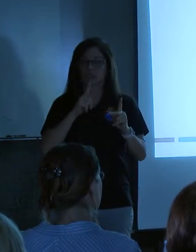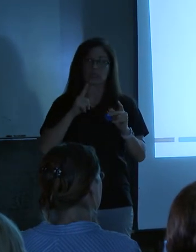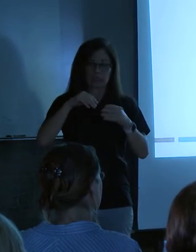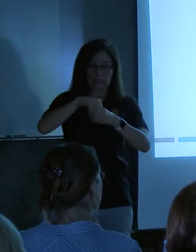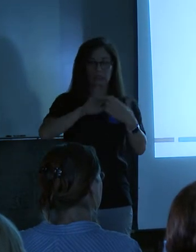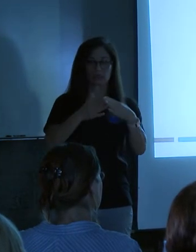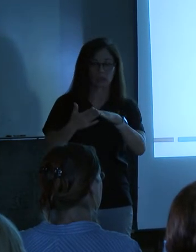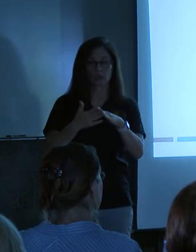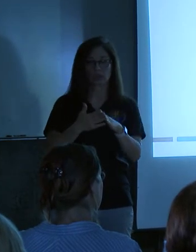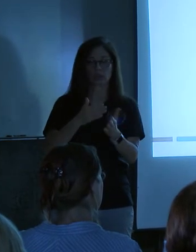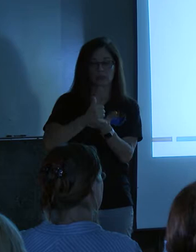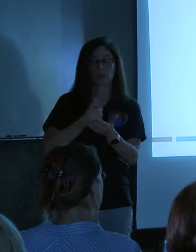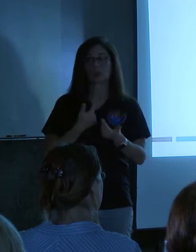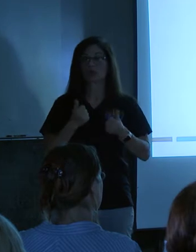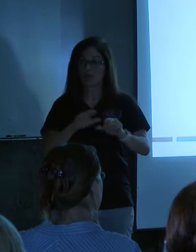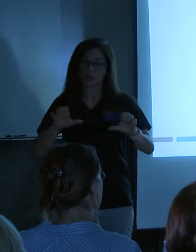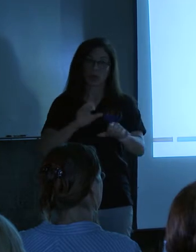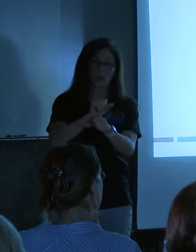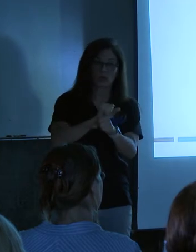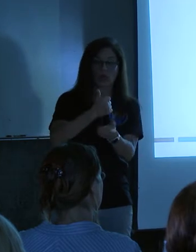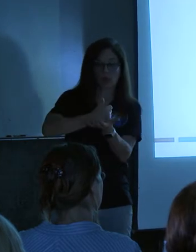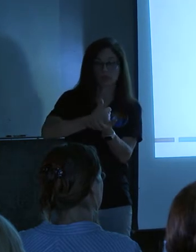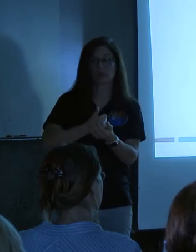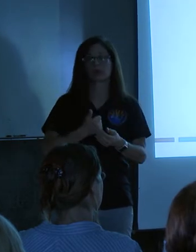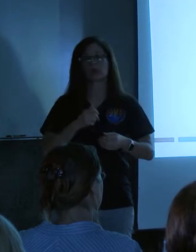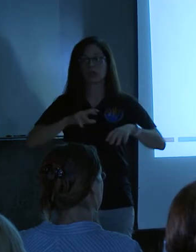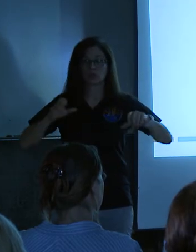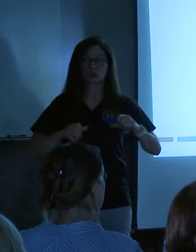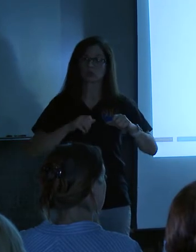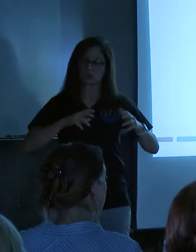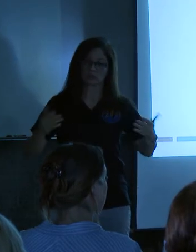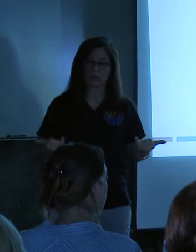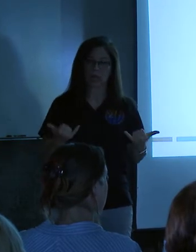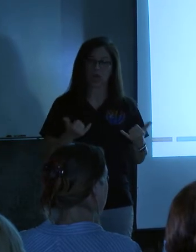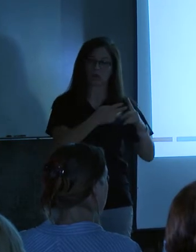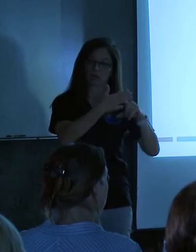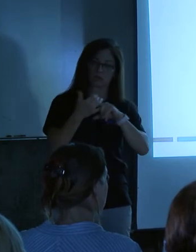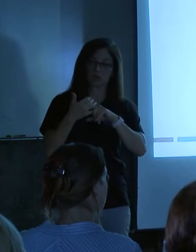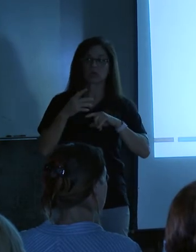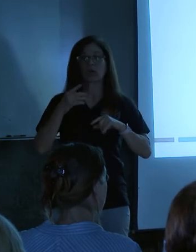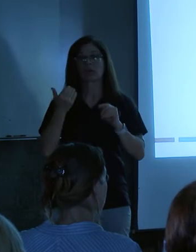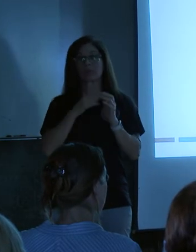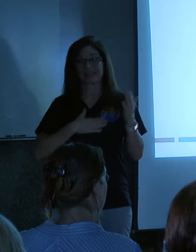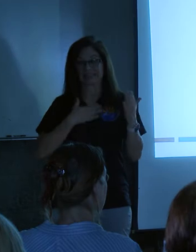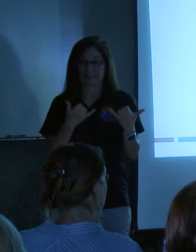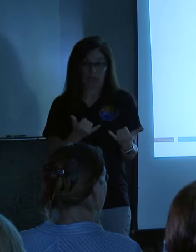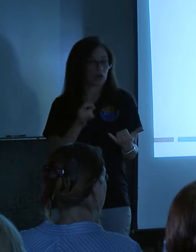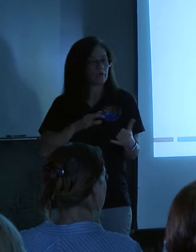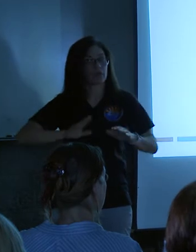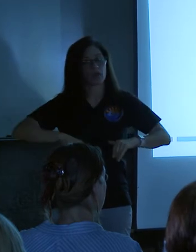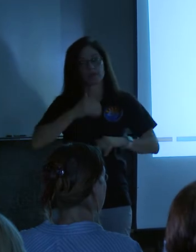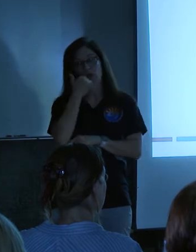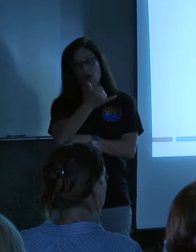community. So we're out there doing our work, trying to get some folks there. We're going to be doing an active recruitment. So please, when you can, if you've not already